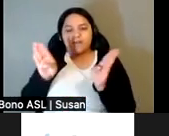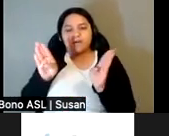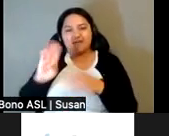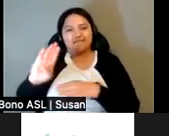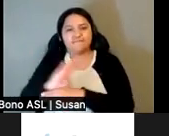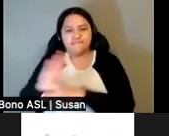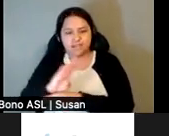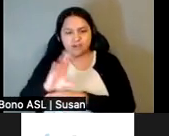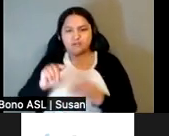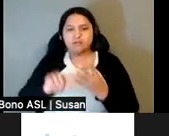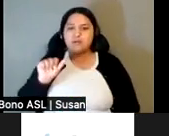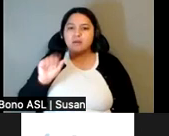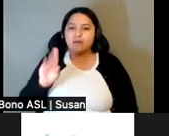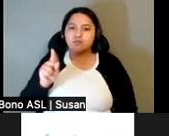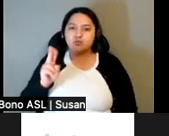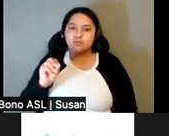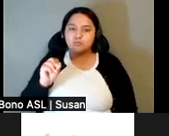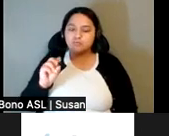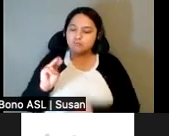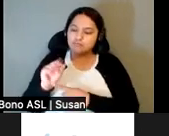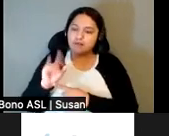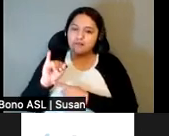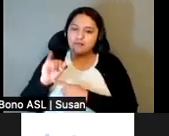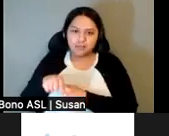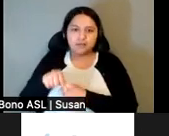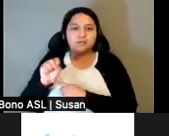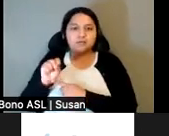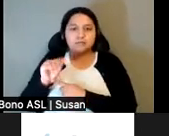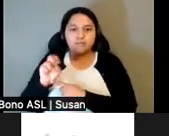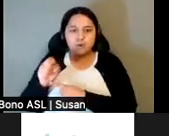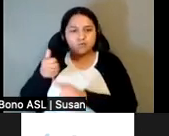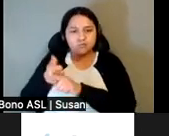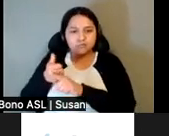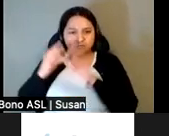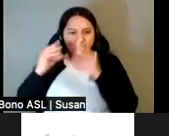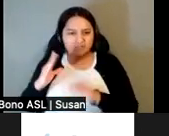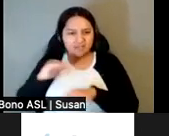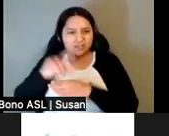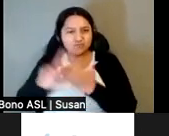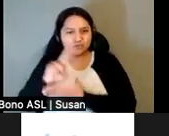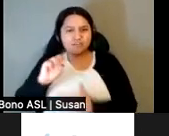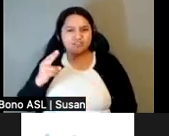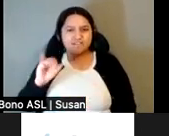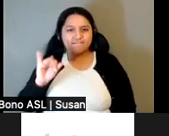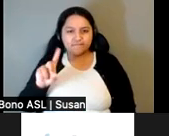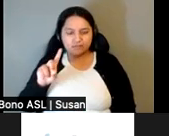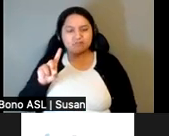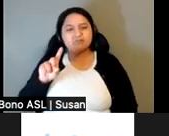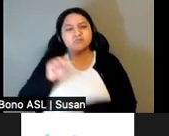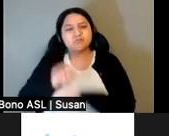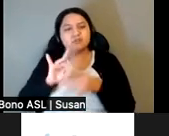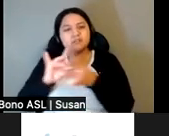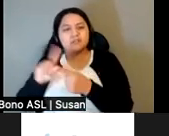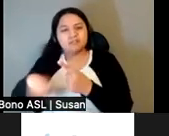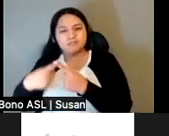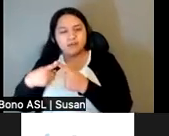is a senior professorial fellow at the Urban Institute, University of Sheffield. He works on issues of spatial composition and